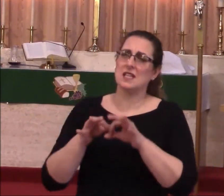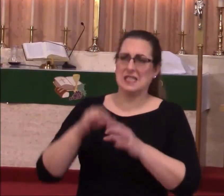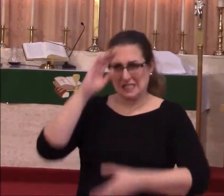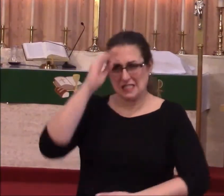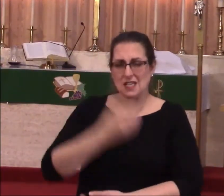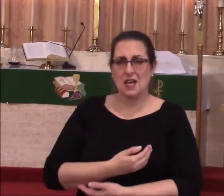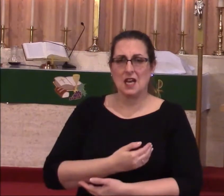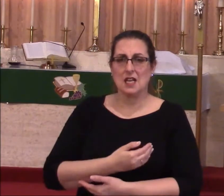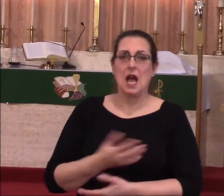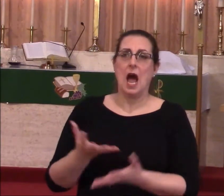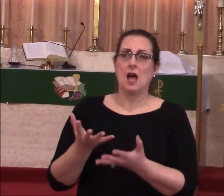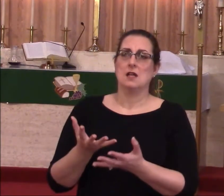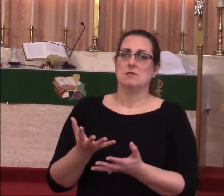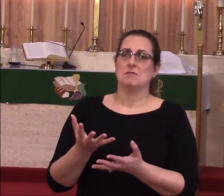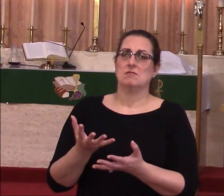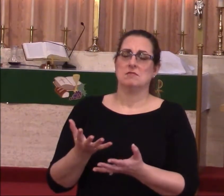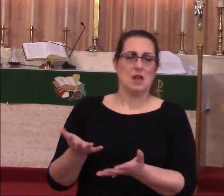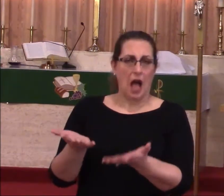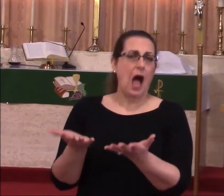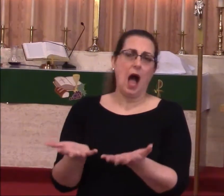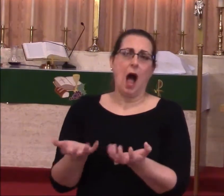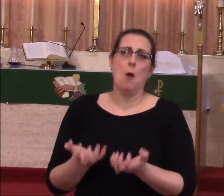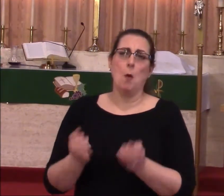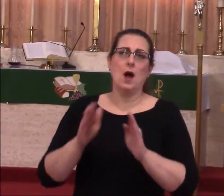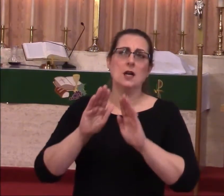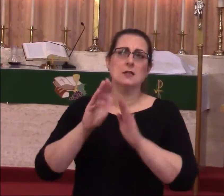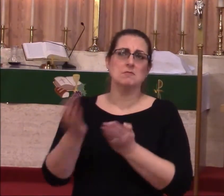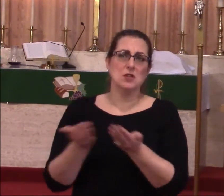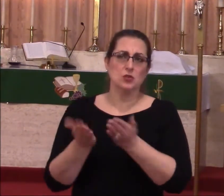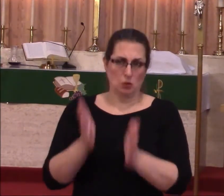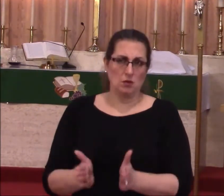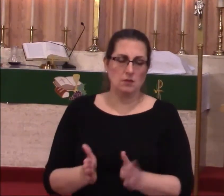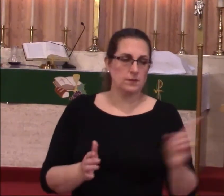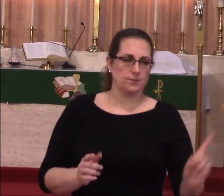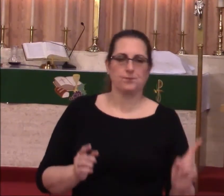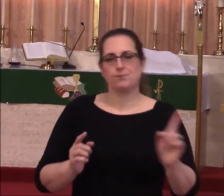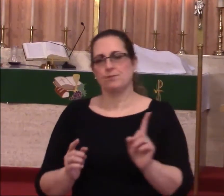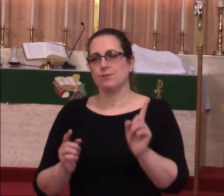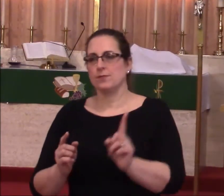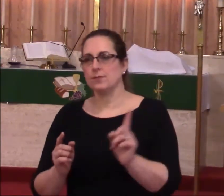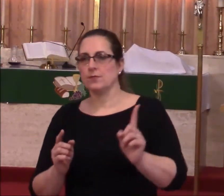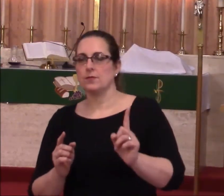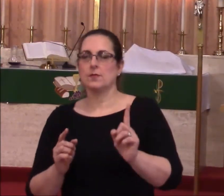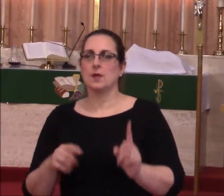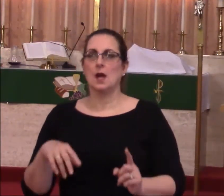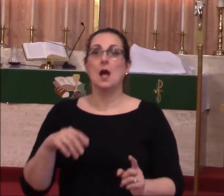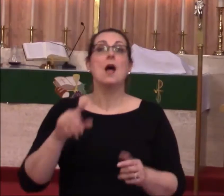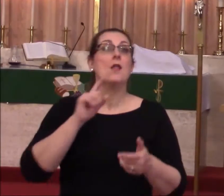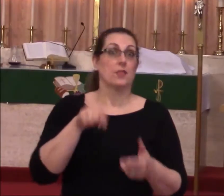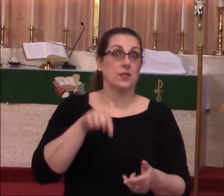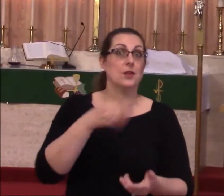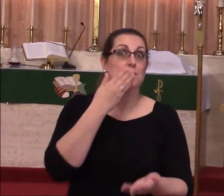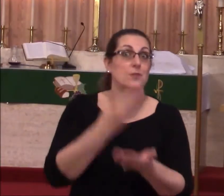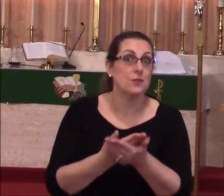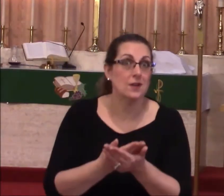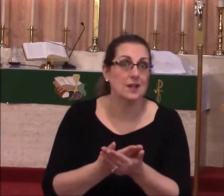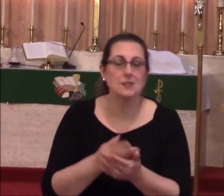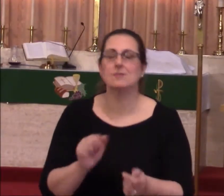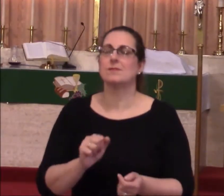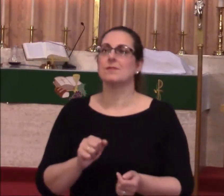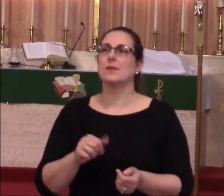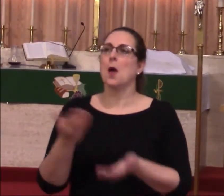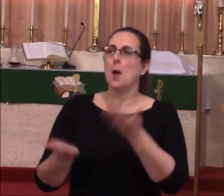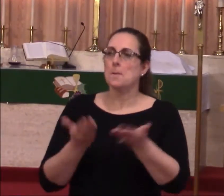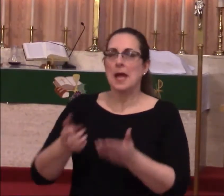Treat me like one of your hired servants. And he's going back. And as he's going back, this is when it gets good. This is when,